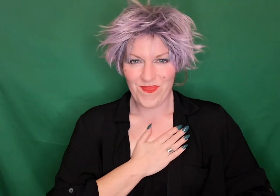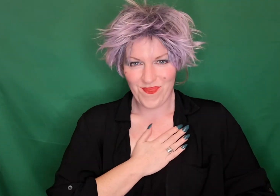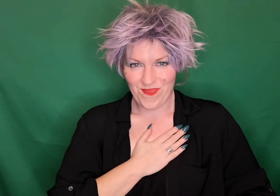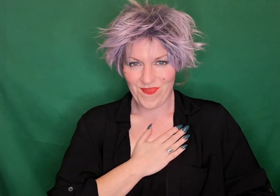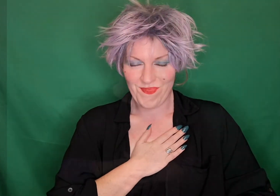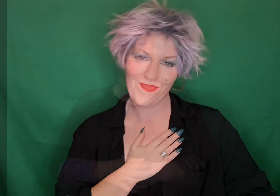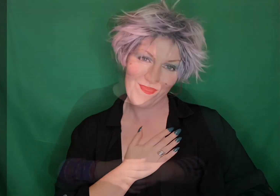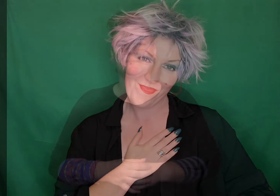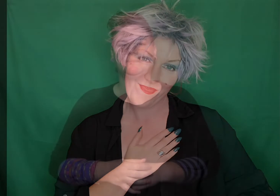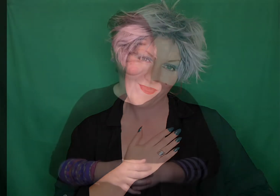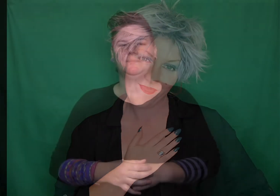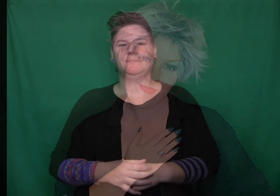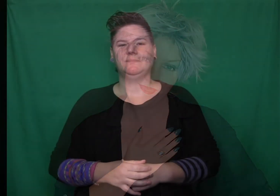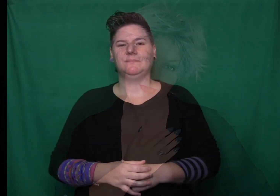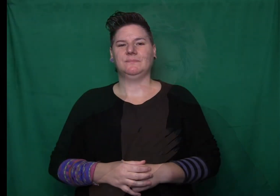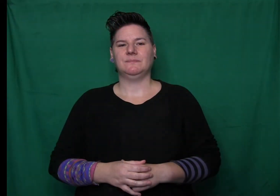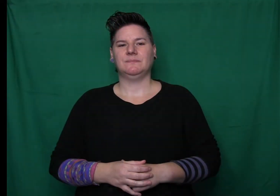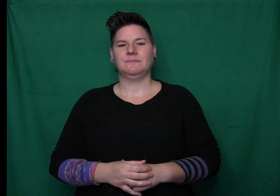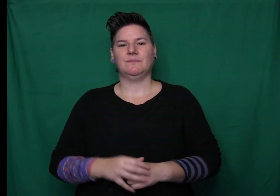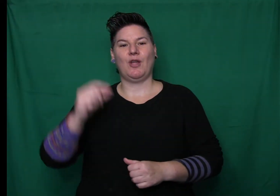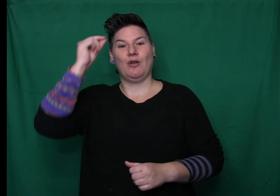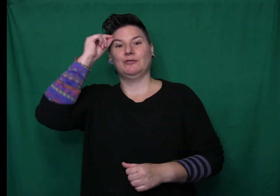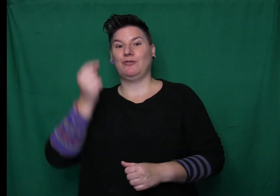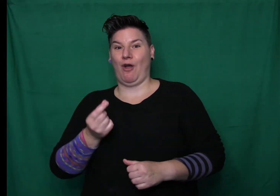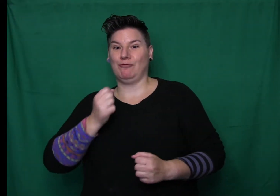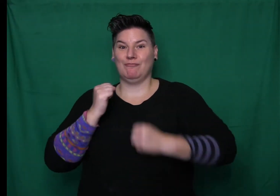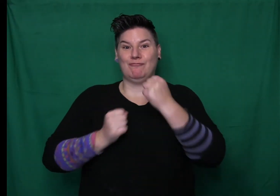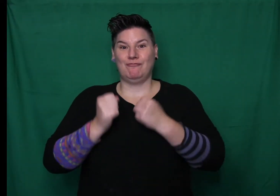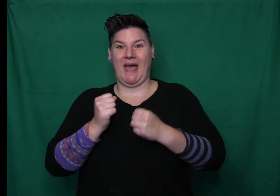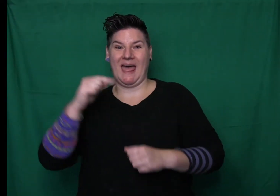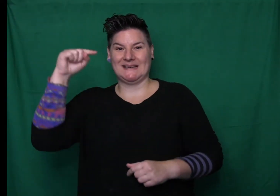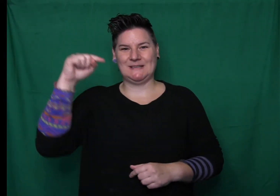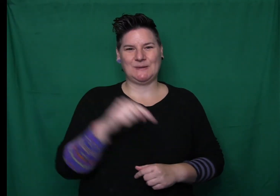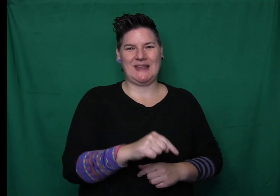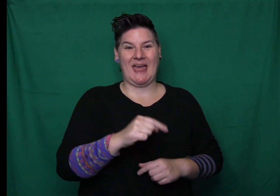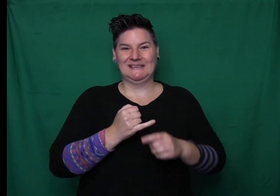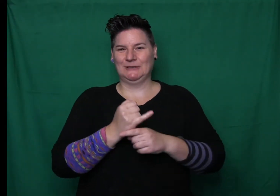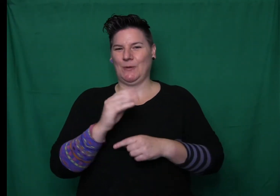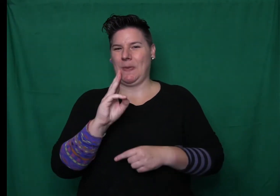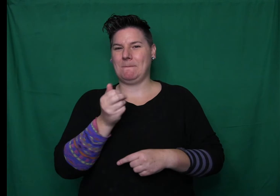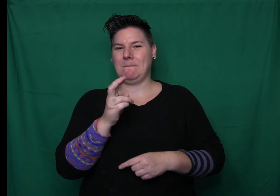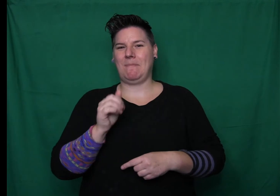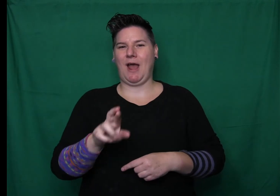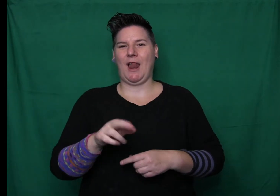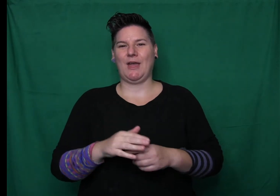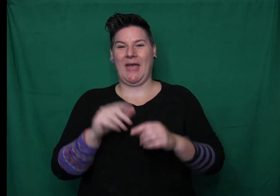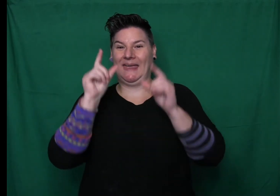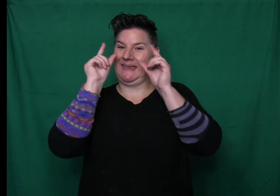Dory reached into her pocket and got something and put it in the middle of the stage. It was